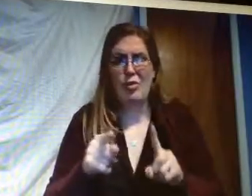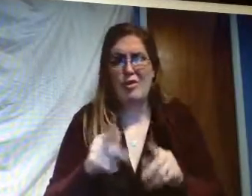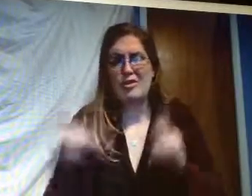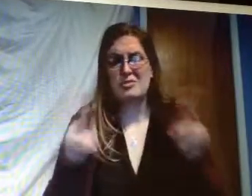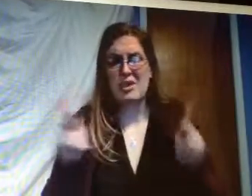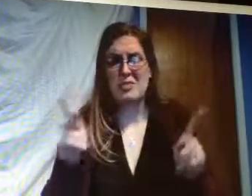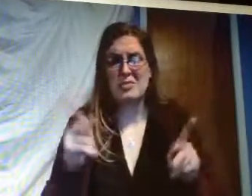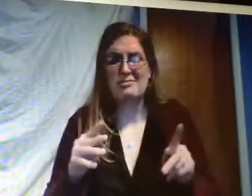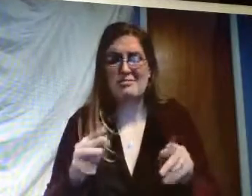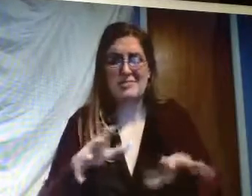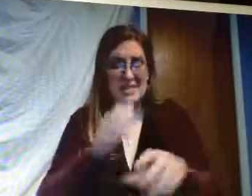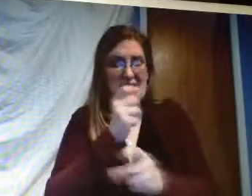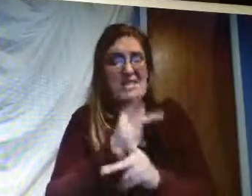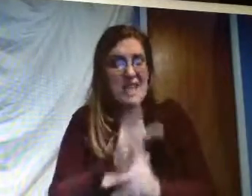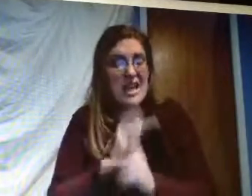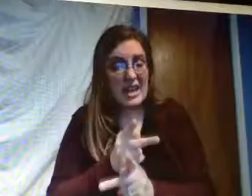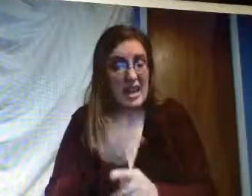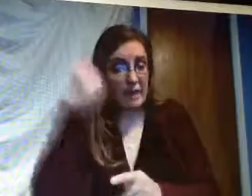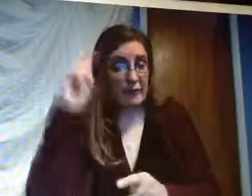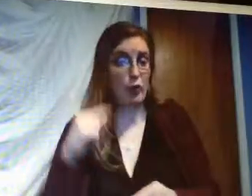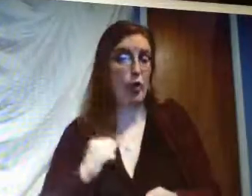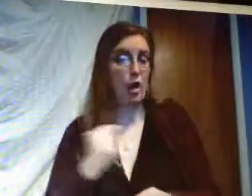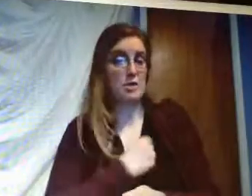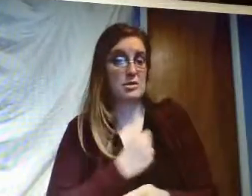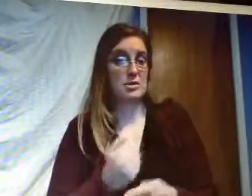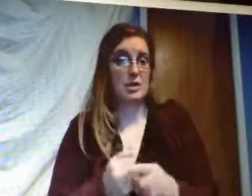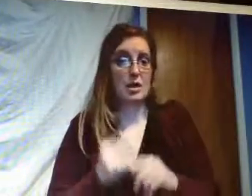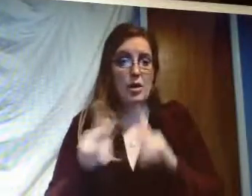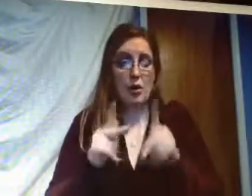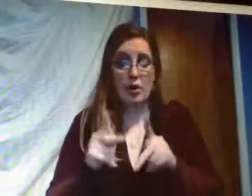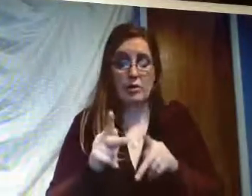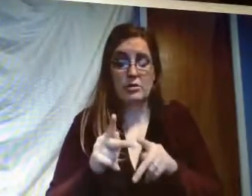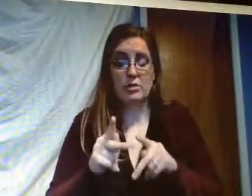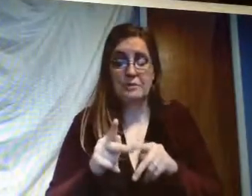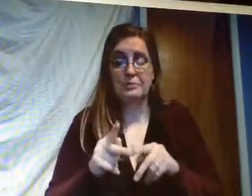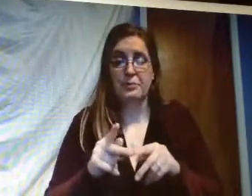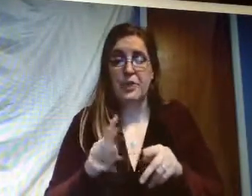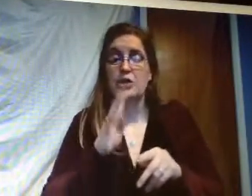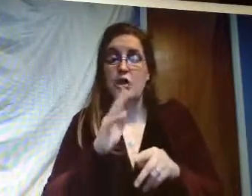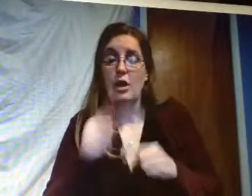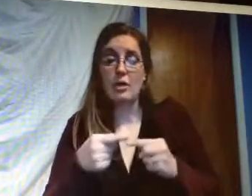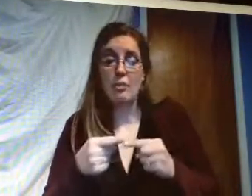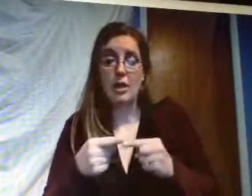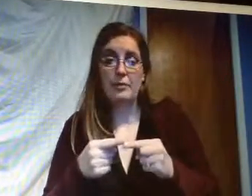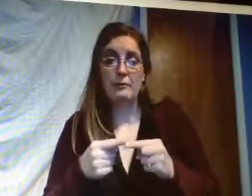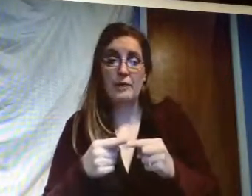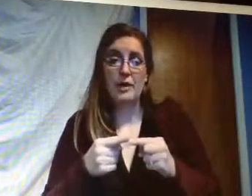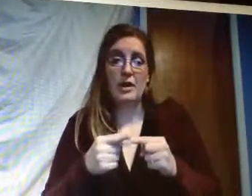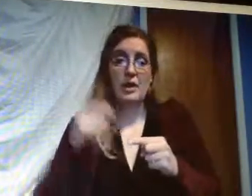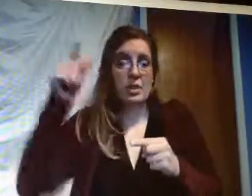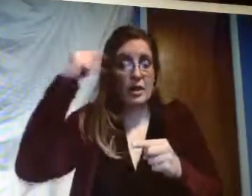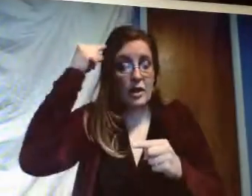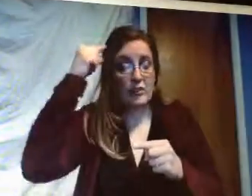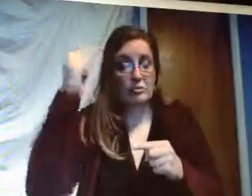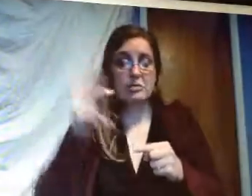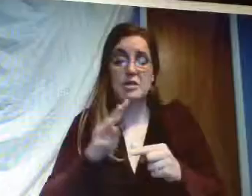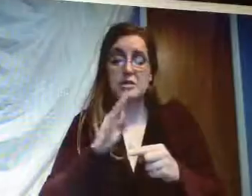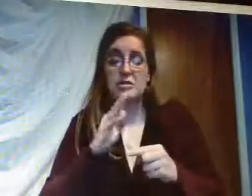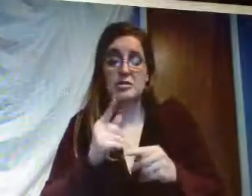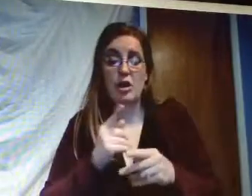or people that take care of it for us people that talk about the